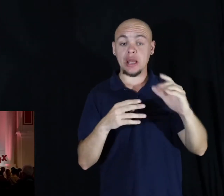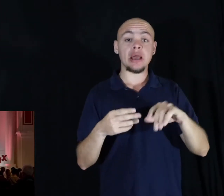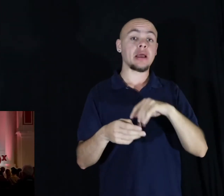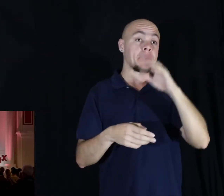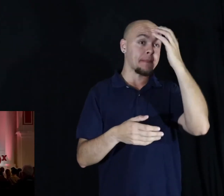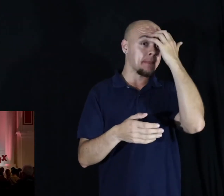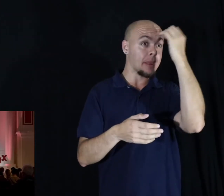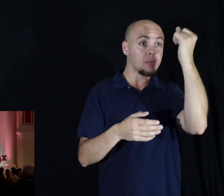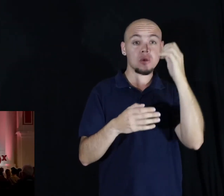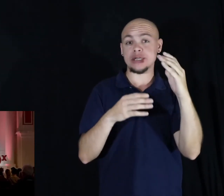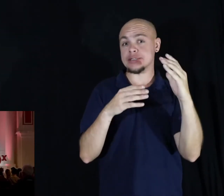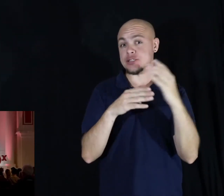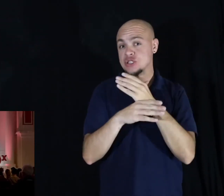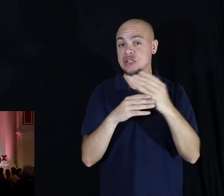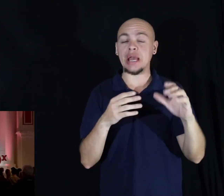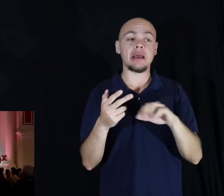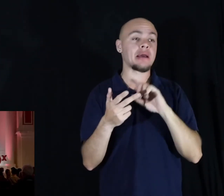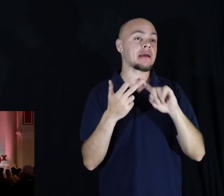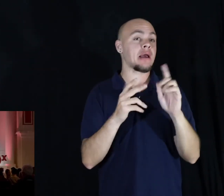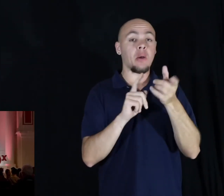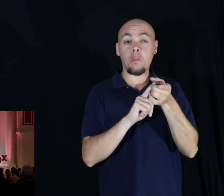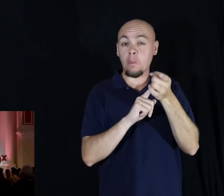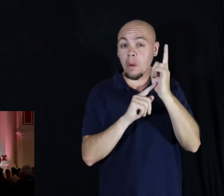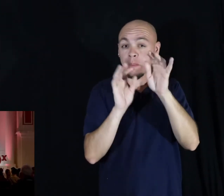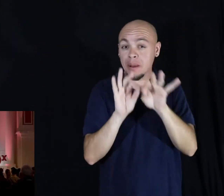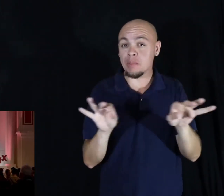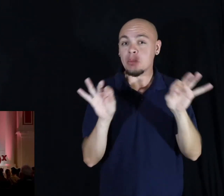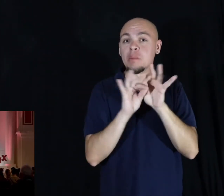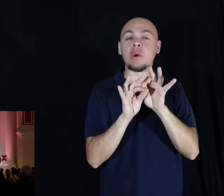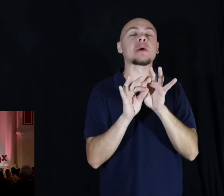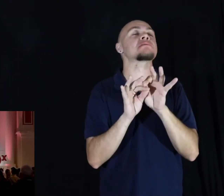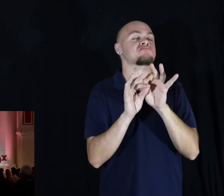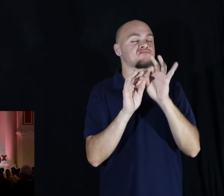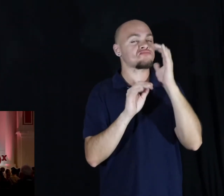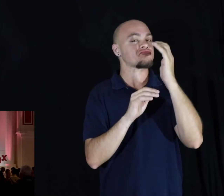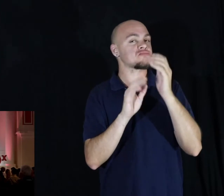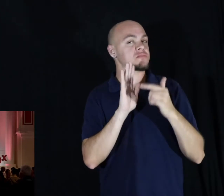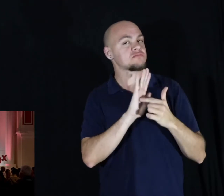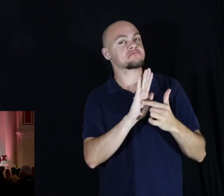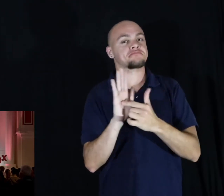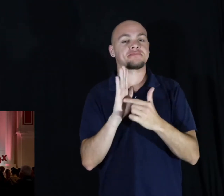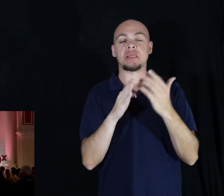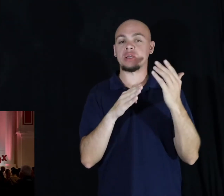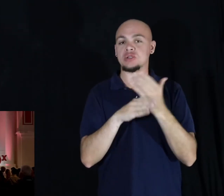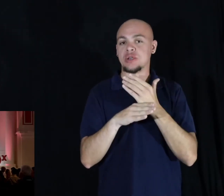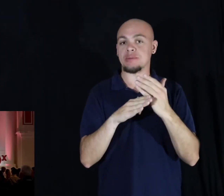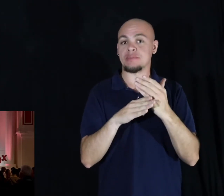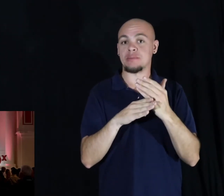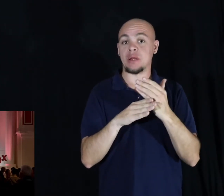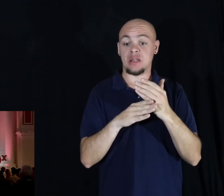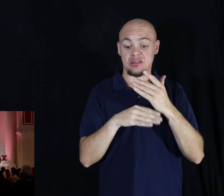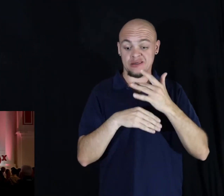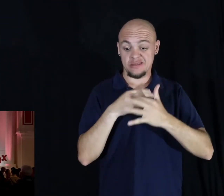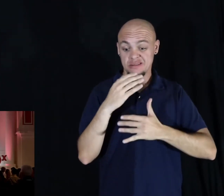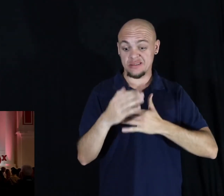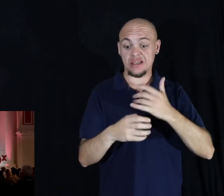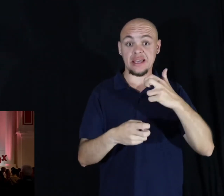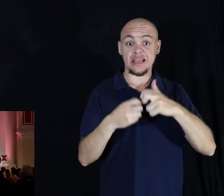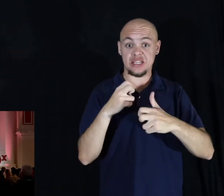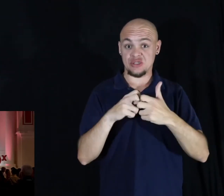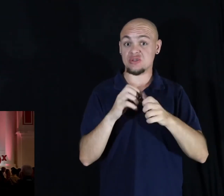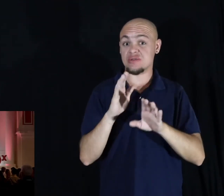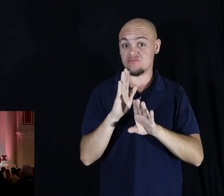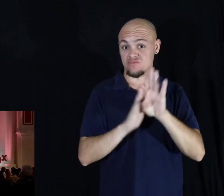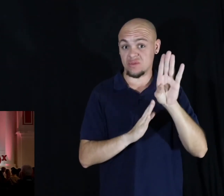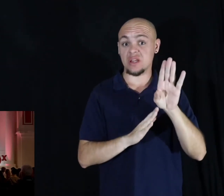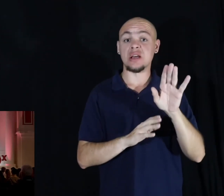moments. However, with the speed that it grew and the ages it attracted, issues have arisen. Cyberbullying and